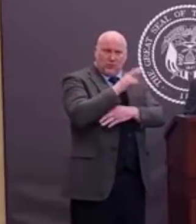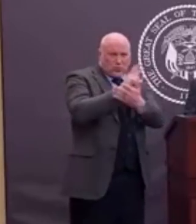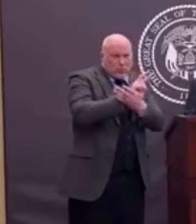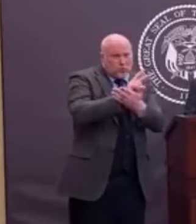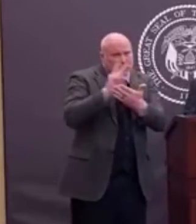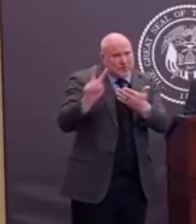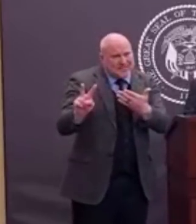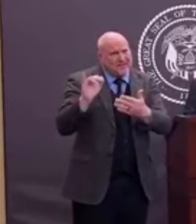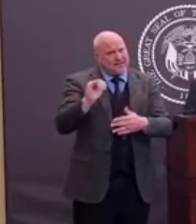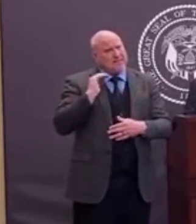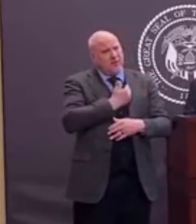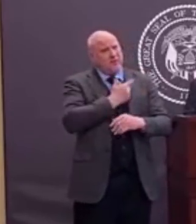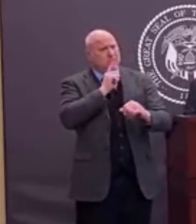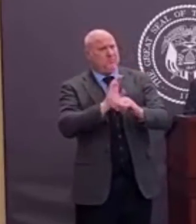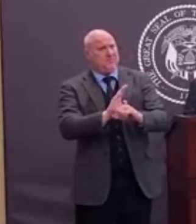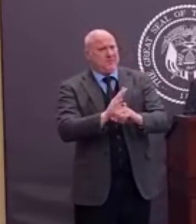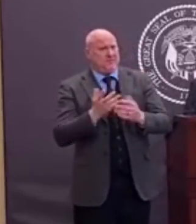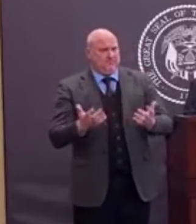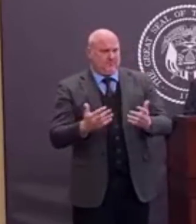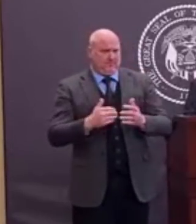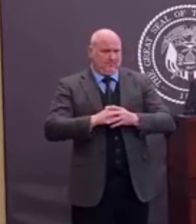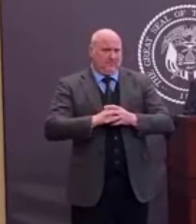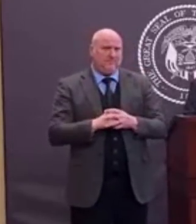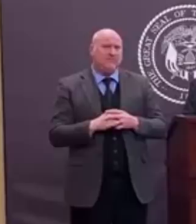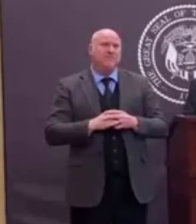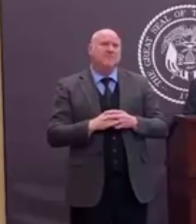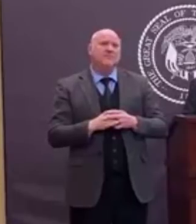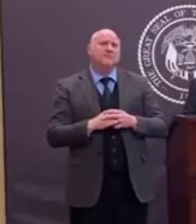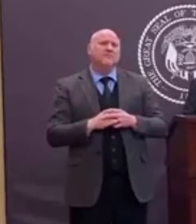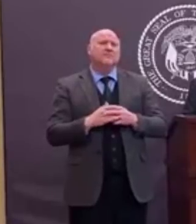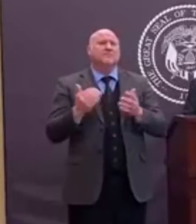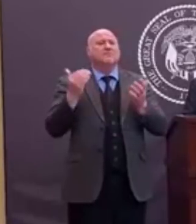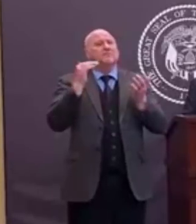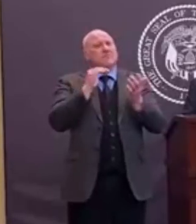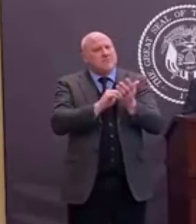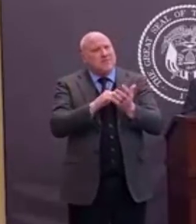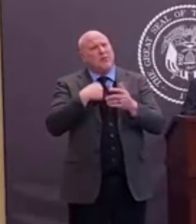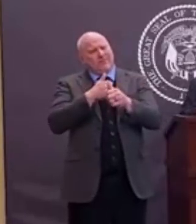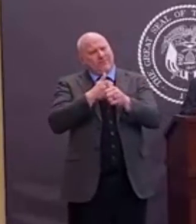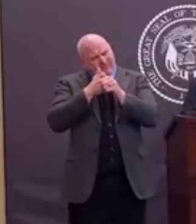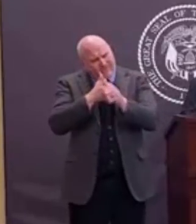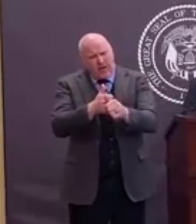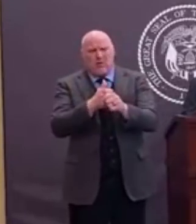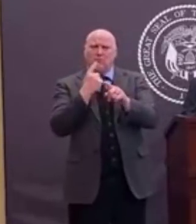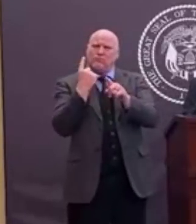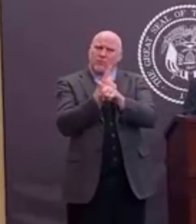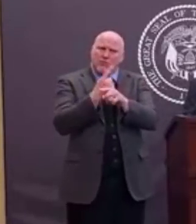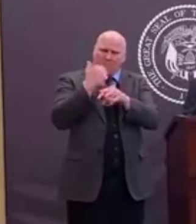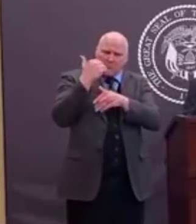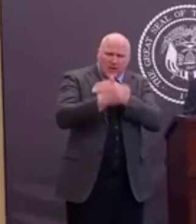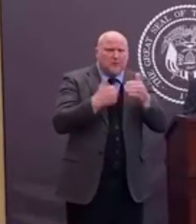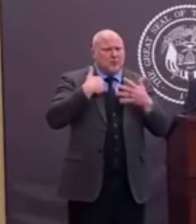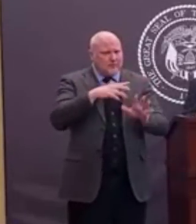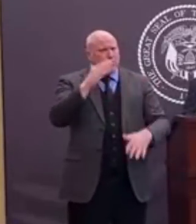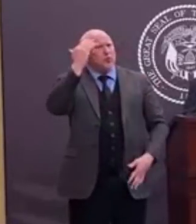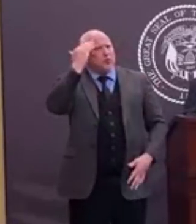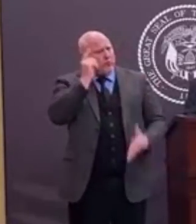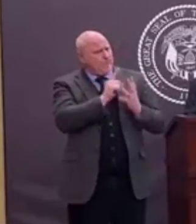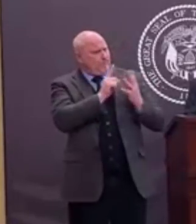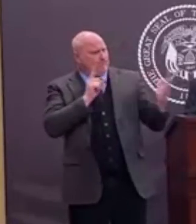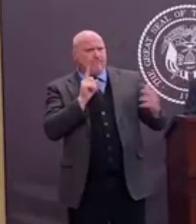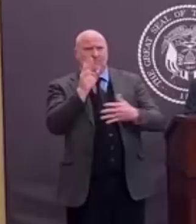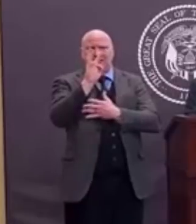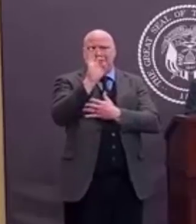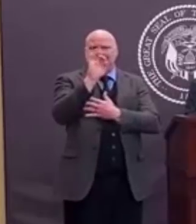We need to engage in what we call appropriate social distancing. That's the new part of our vernacular now that we're getting to